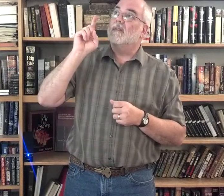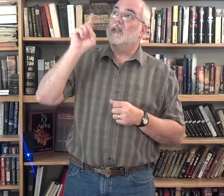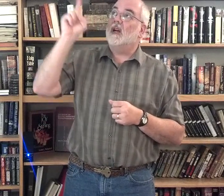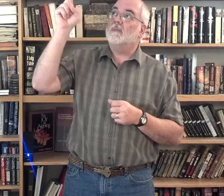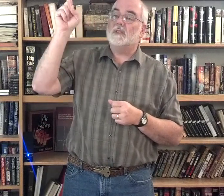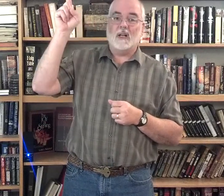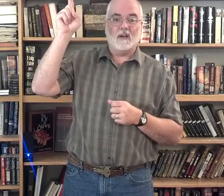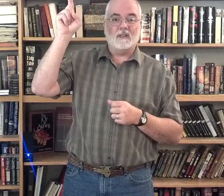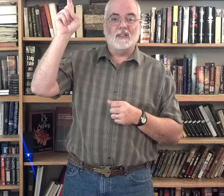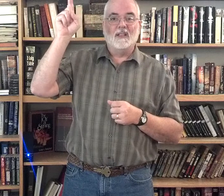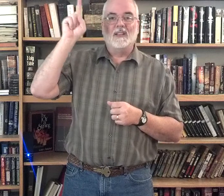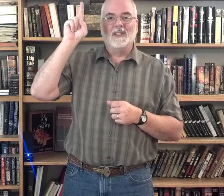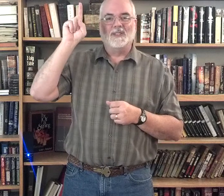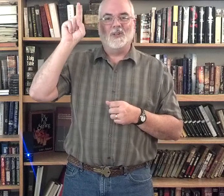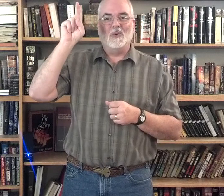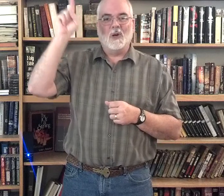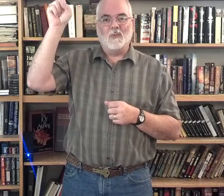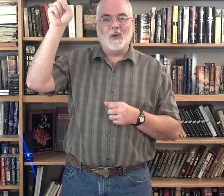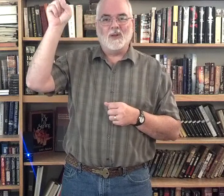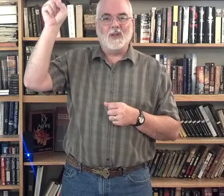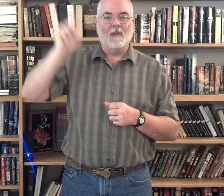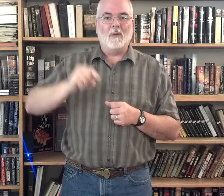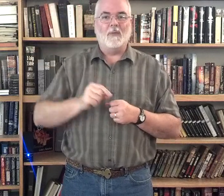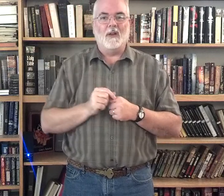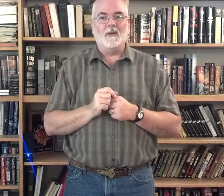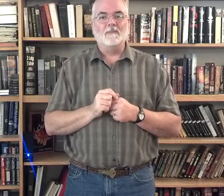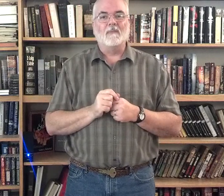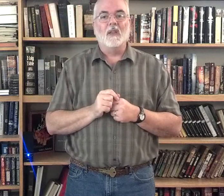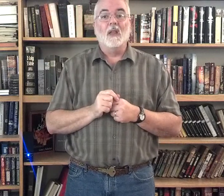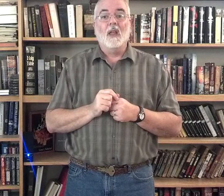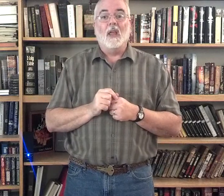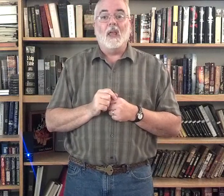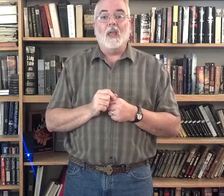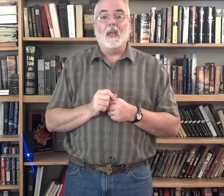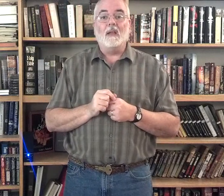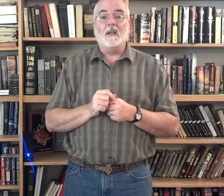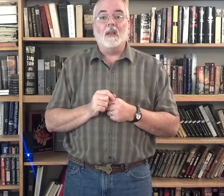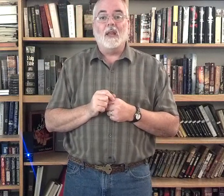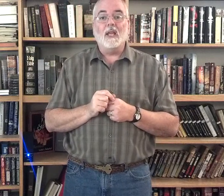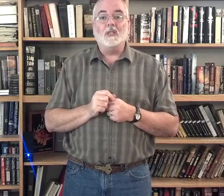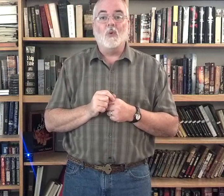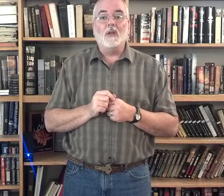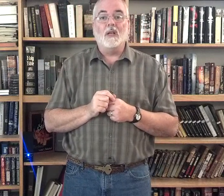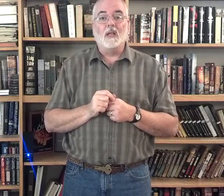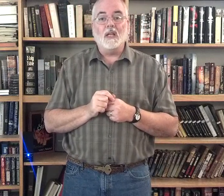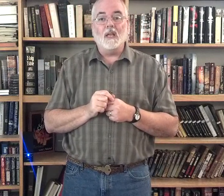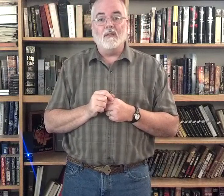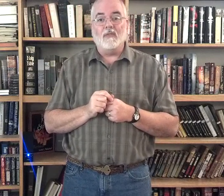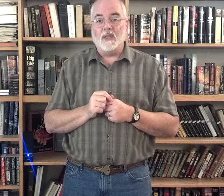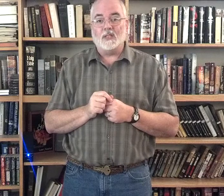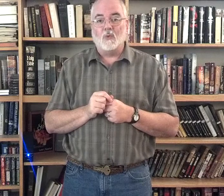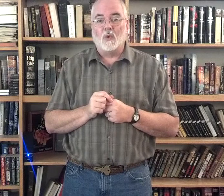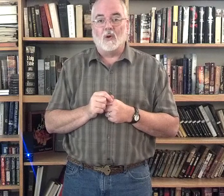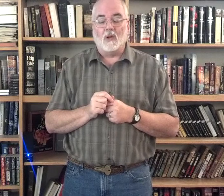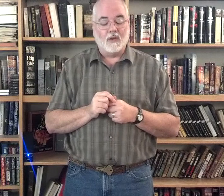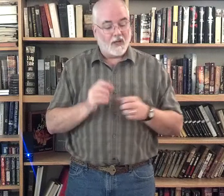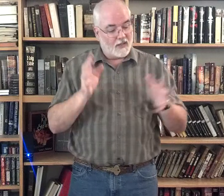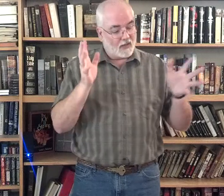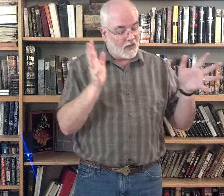upstairs. So, we're going to point to him up there. And, he's going to leave this world. He's going to